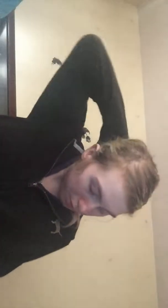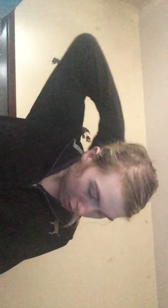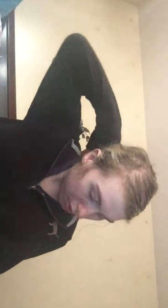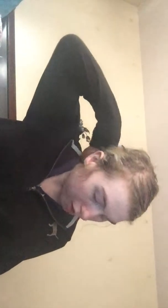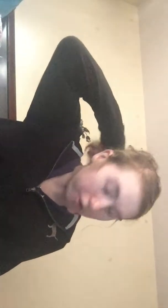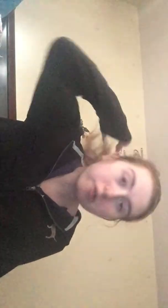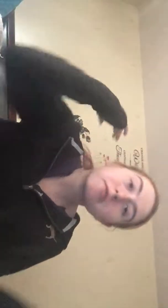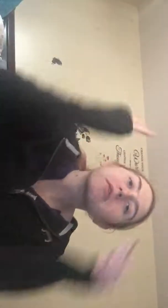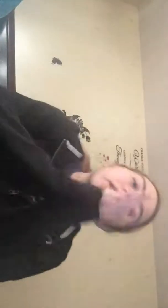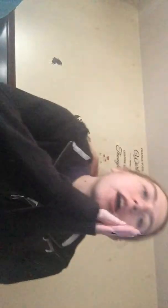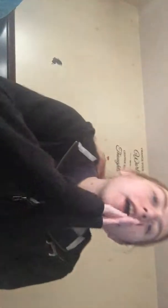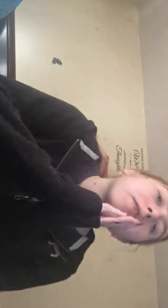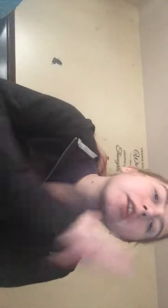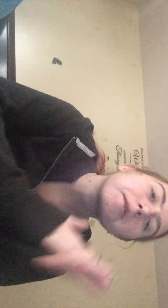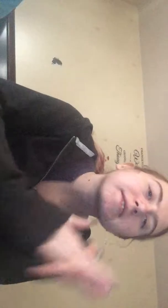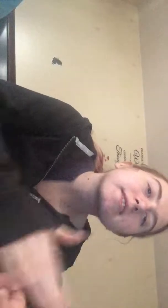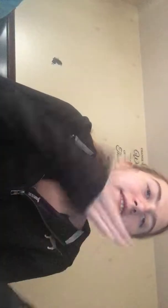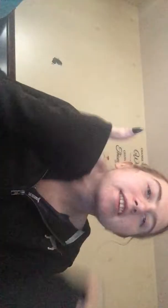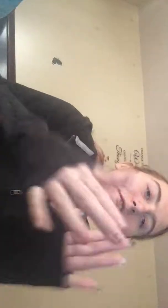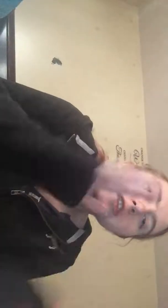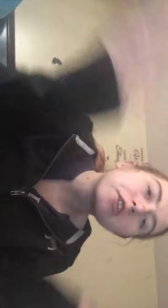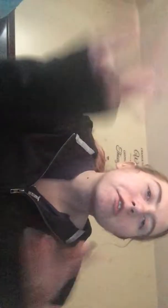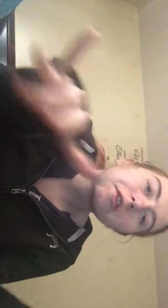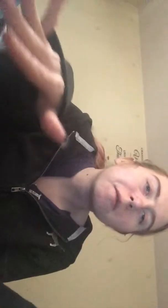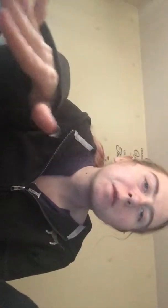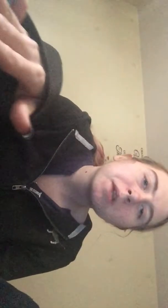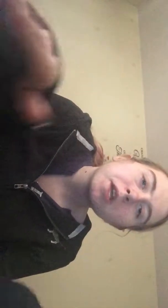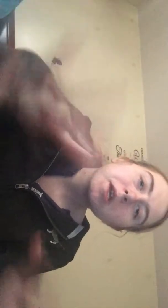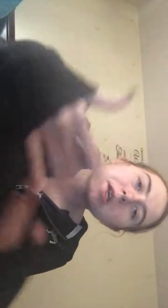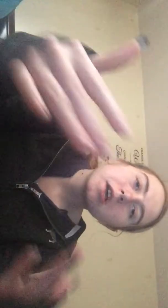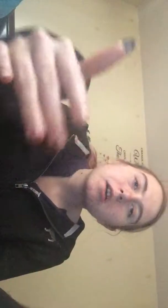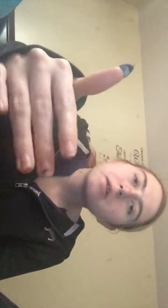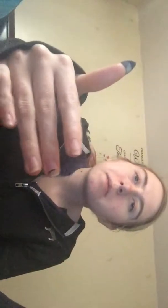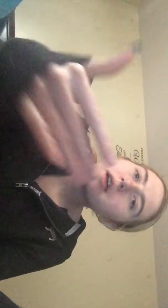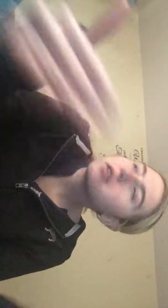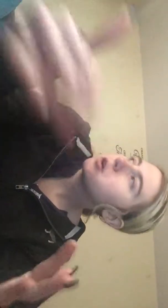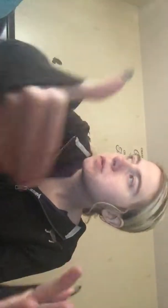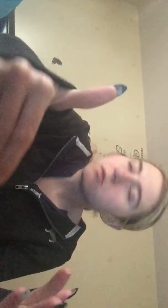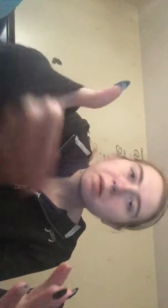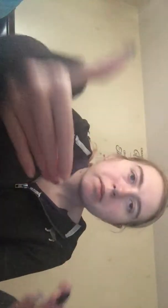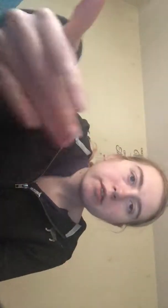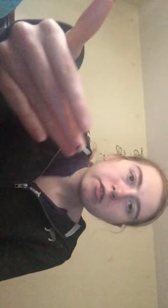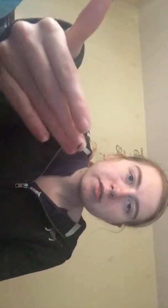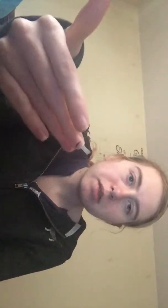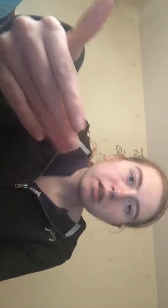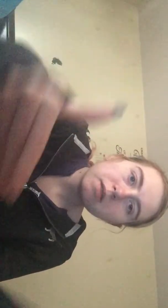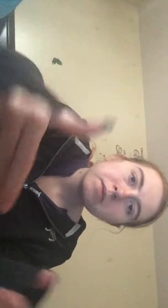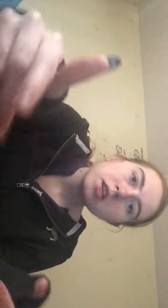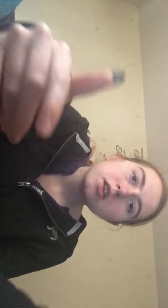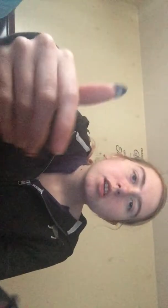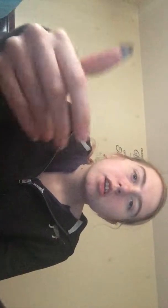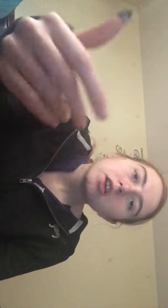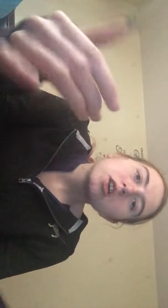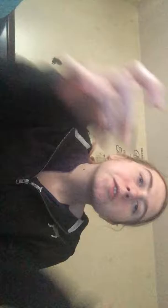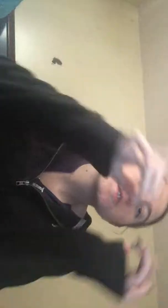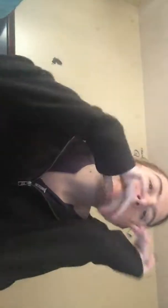younger like I think I was either 10 or 11 um I think it was on my birthday or something like that so